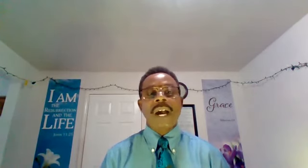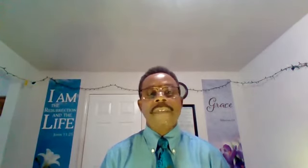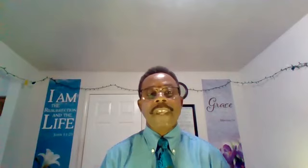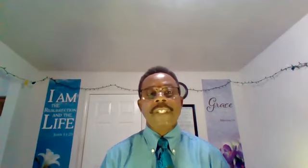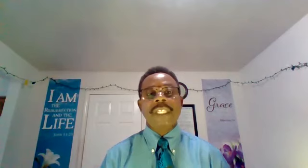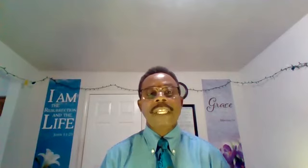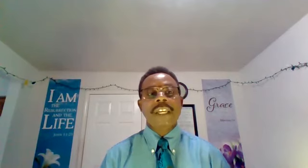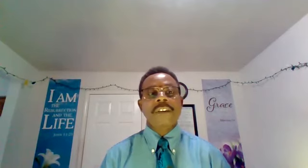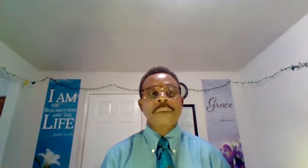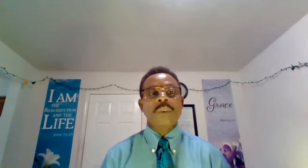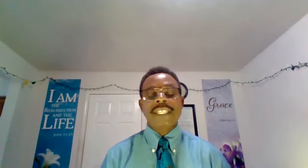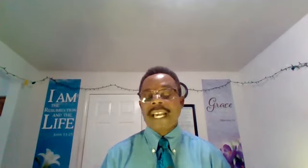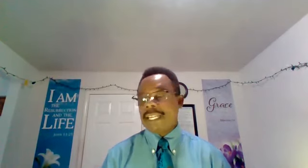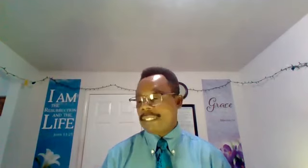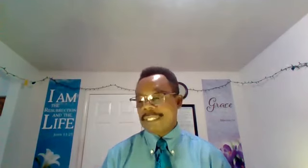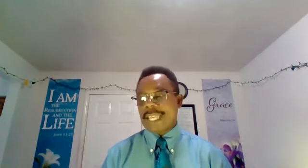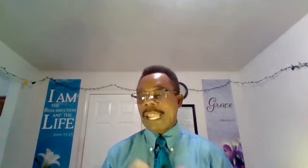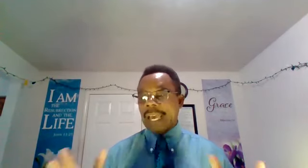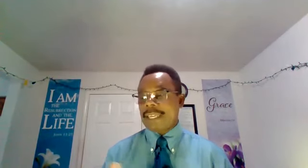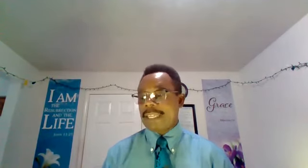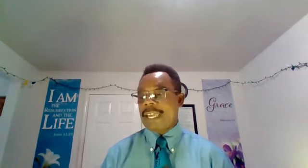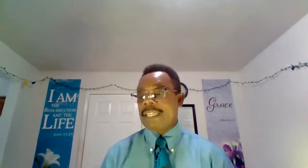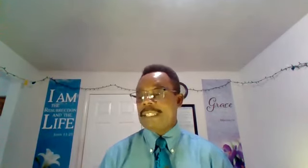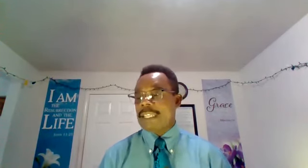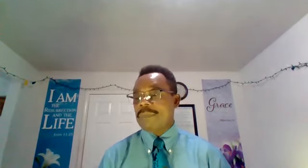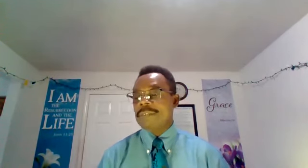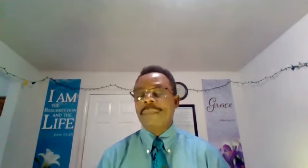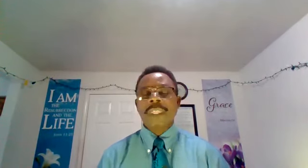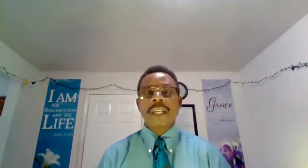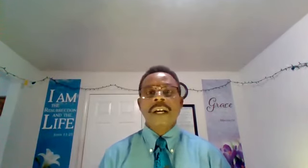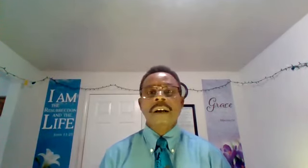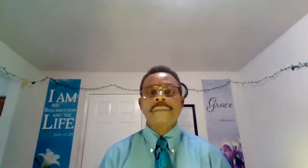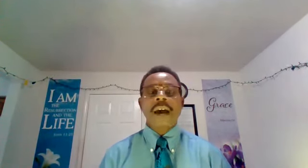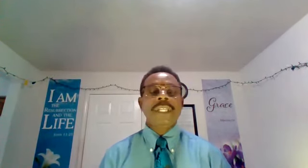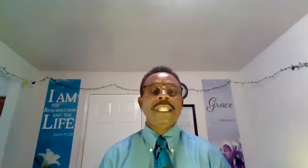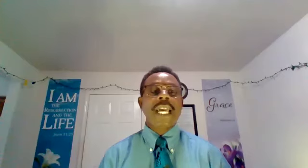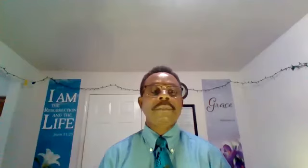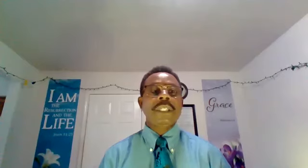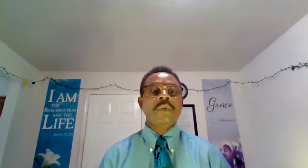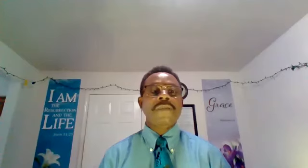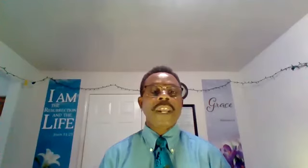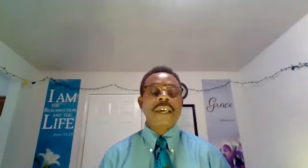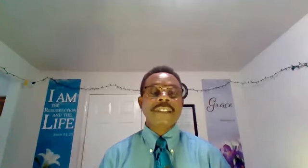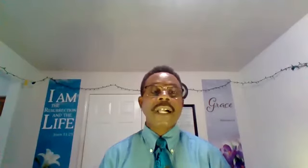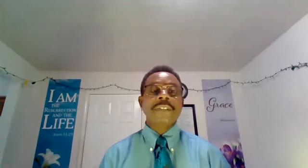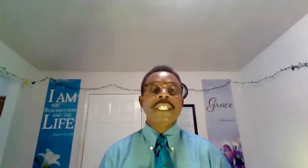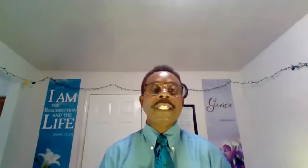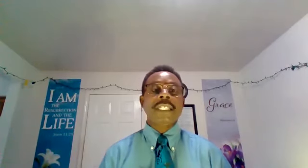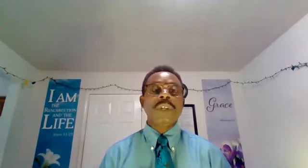to bring to our attention from which I just, want to hear that you said, but anytime we find ourselves in a